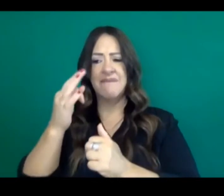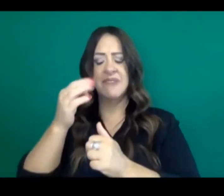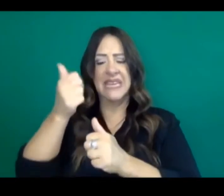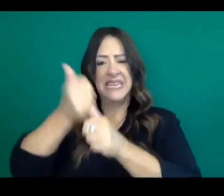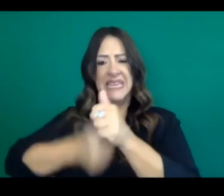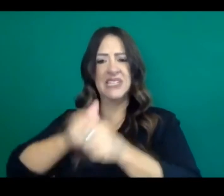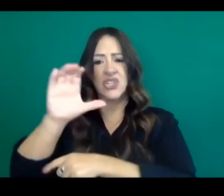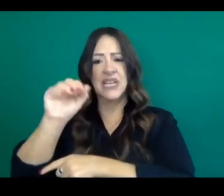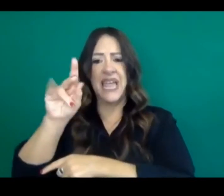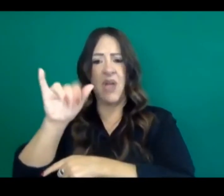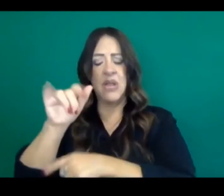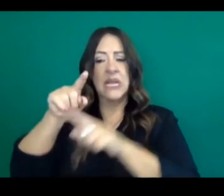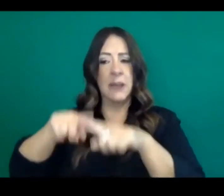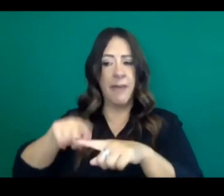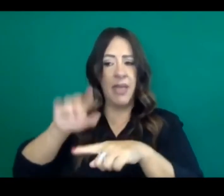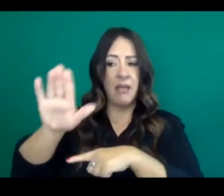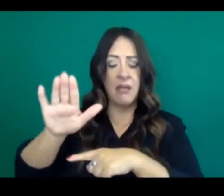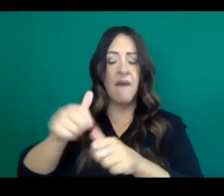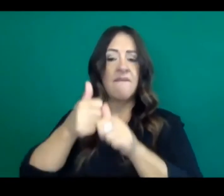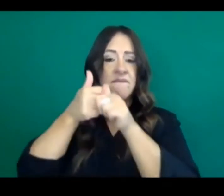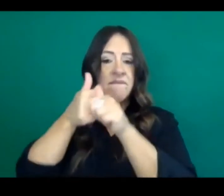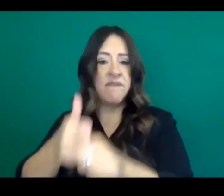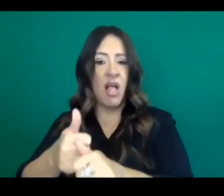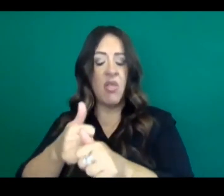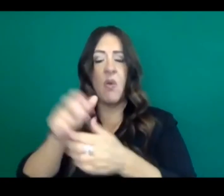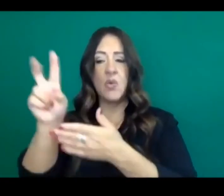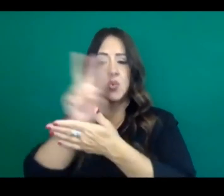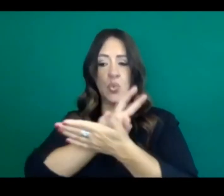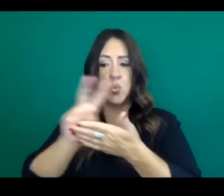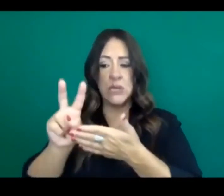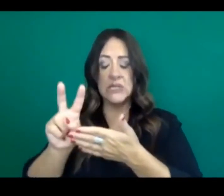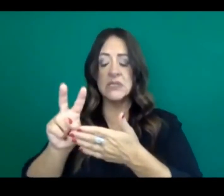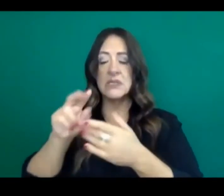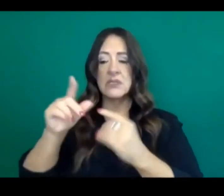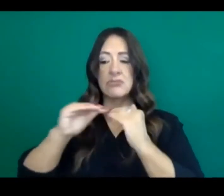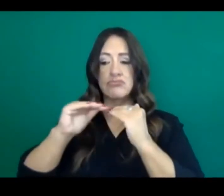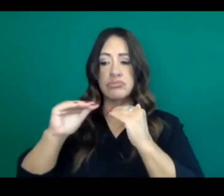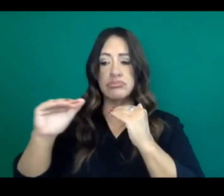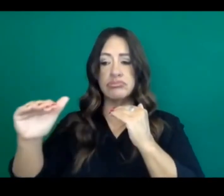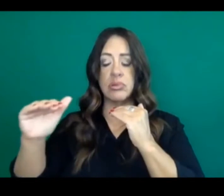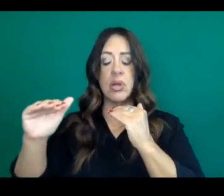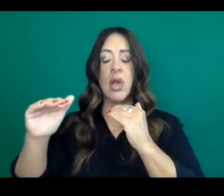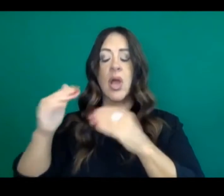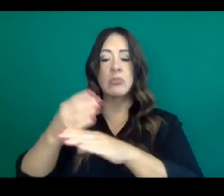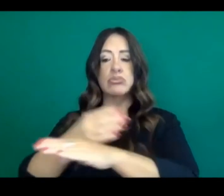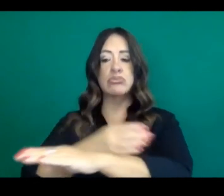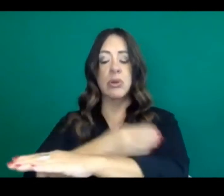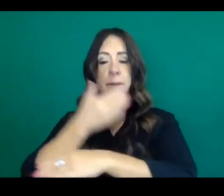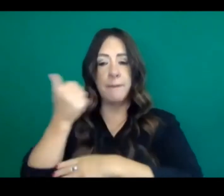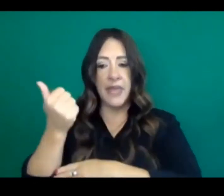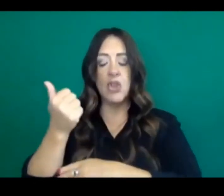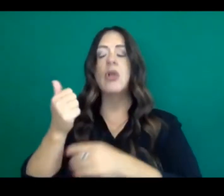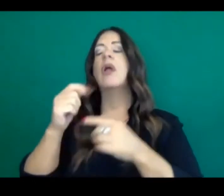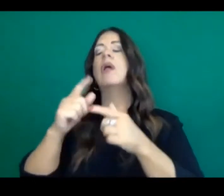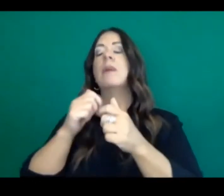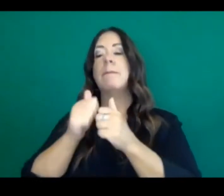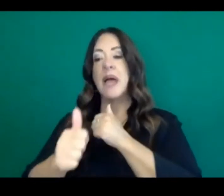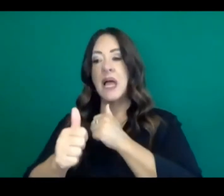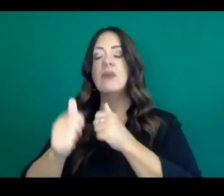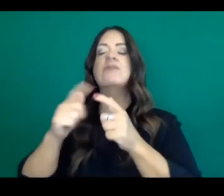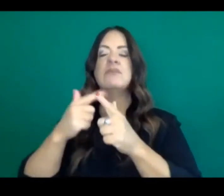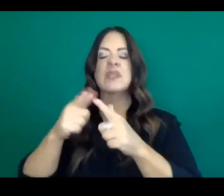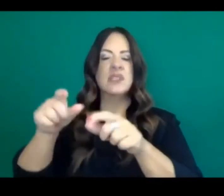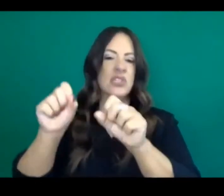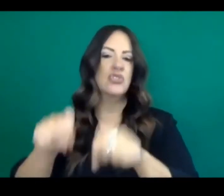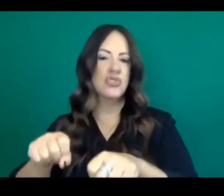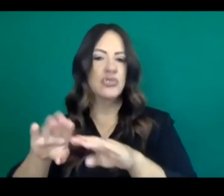before we put this new framework into place, where they were off of the county data monitoring list, our old framework, for 14